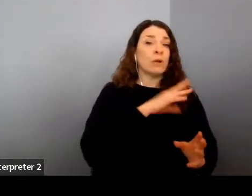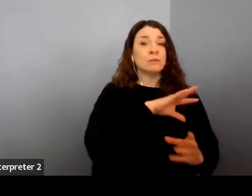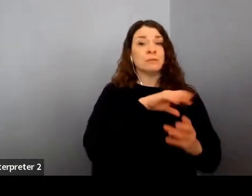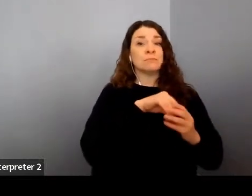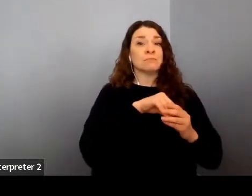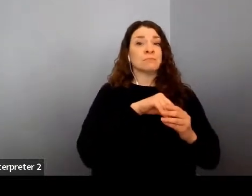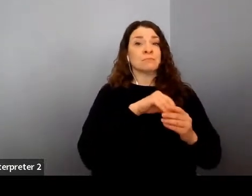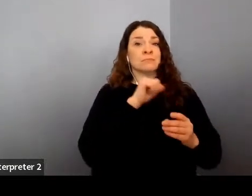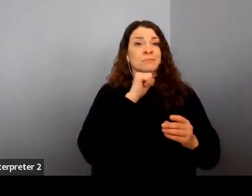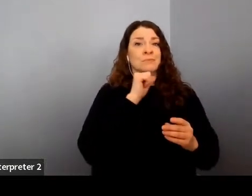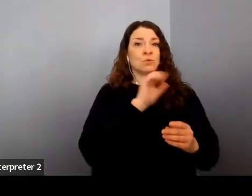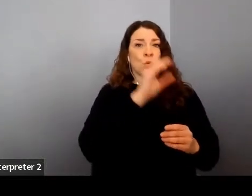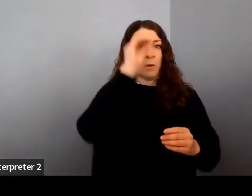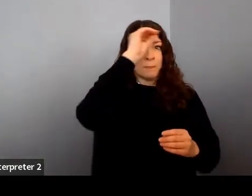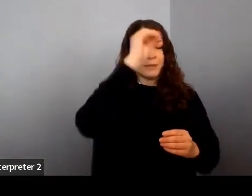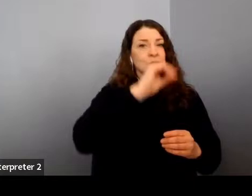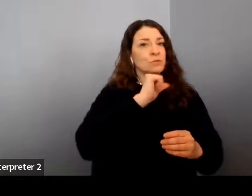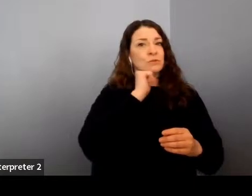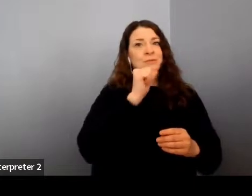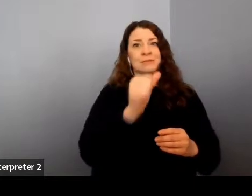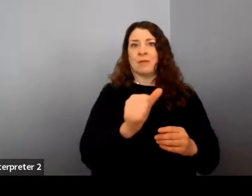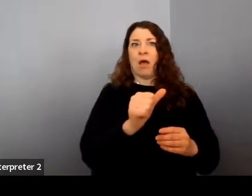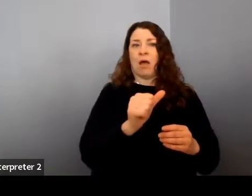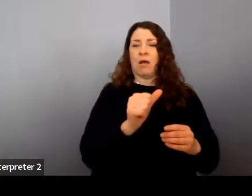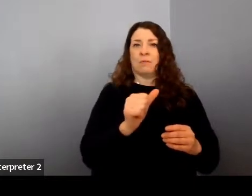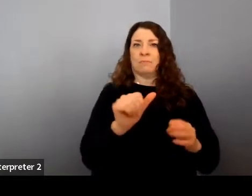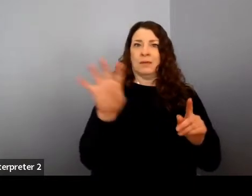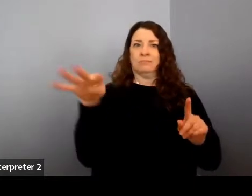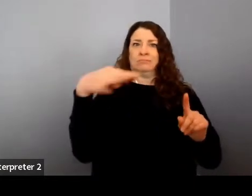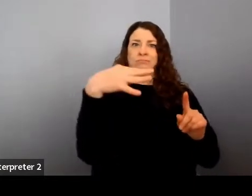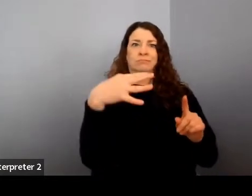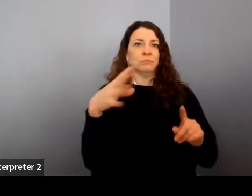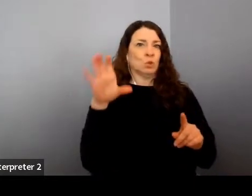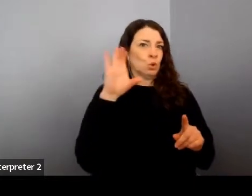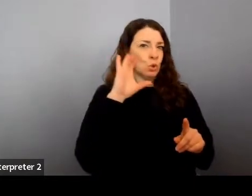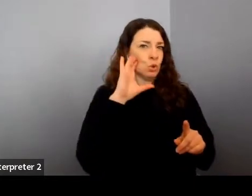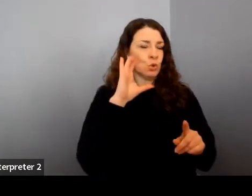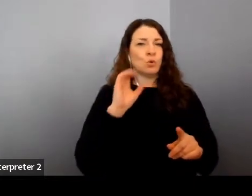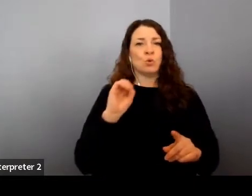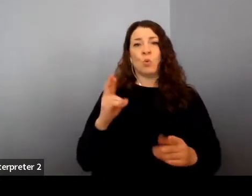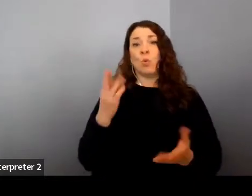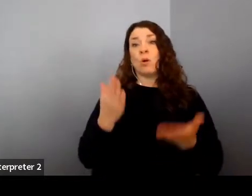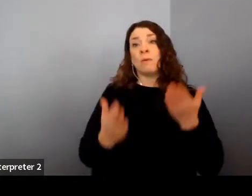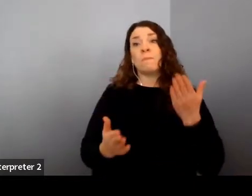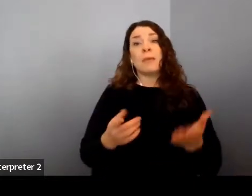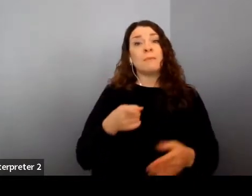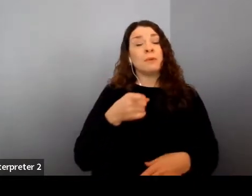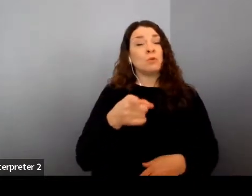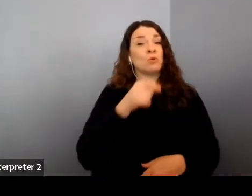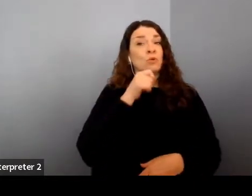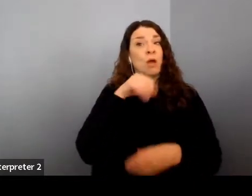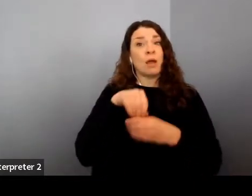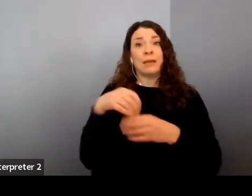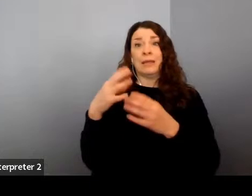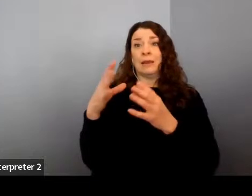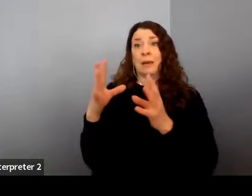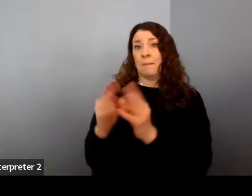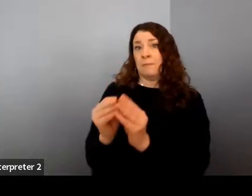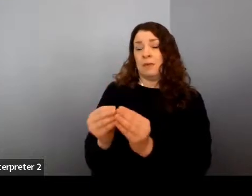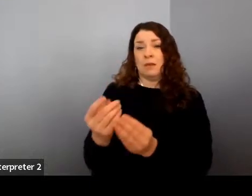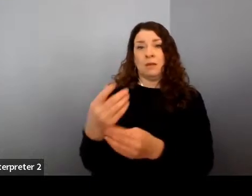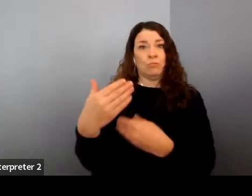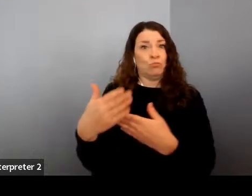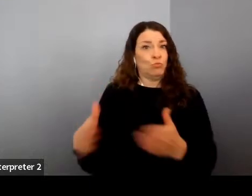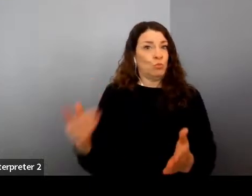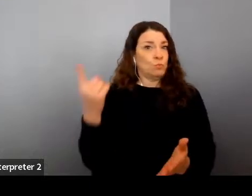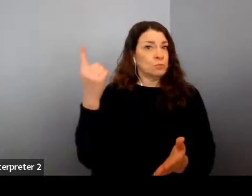way that it should be, or making sure your name is spoken for opportunities in rooms that you're not in, in that moment. I think those are some of the ways that